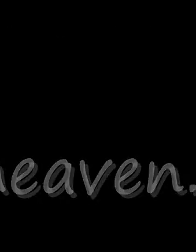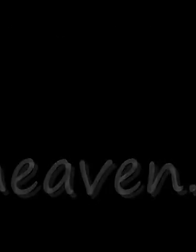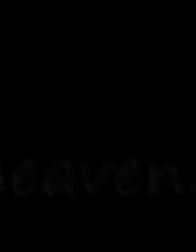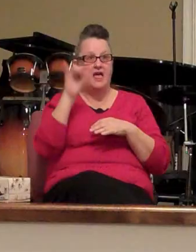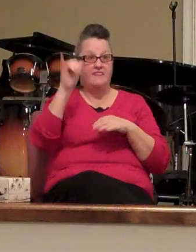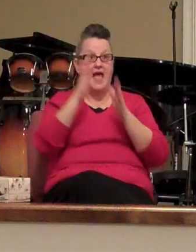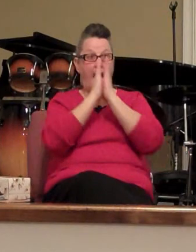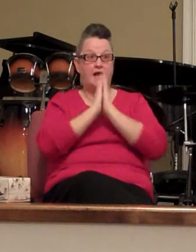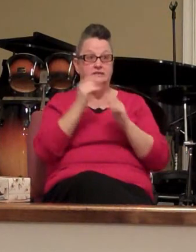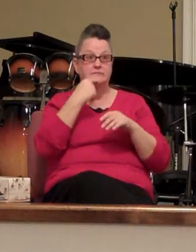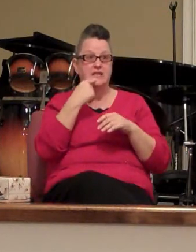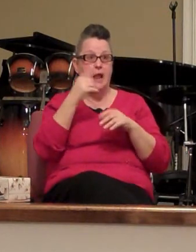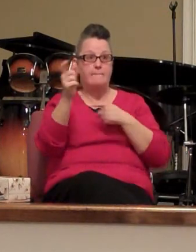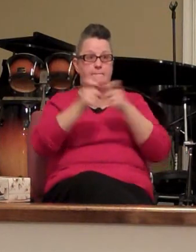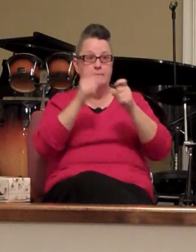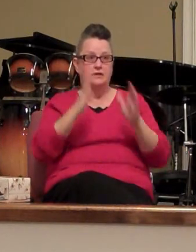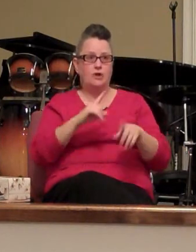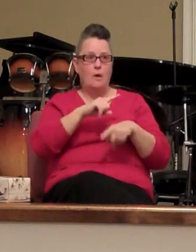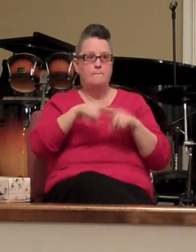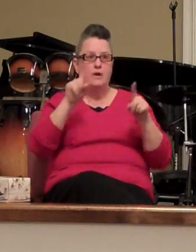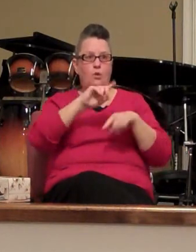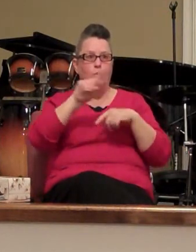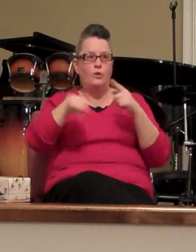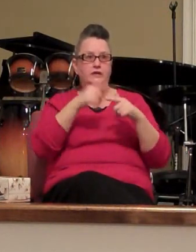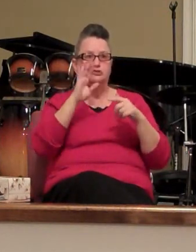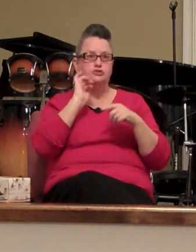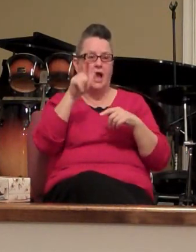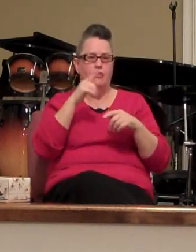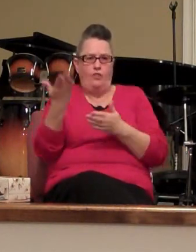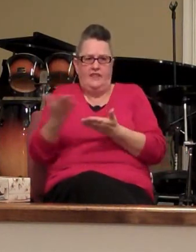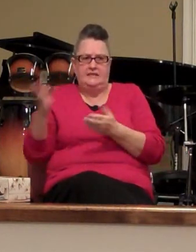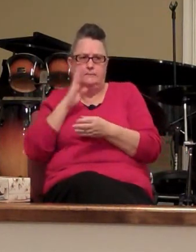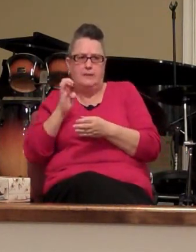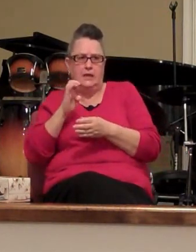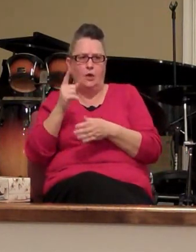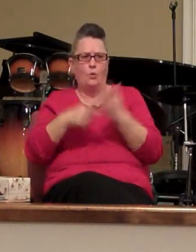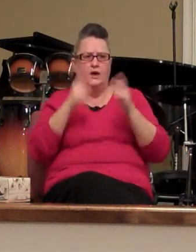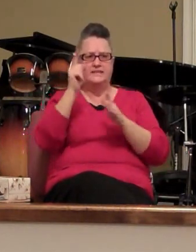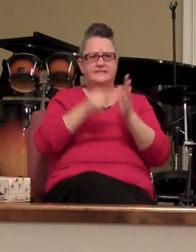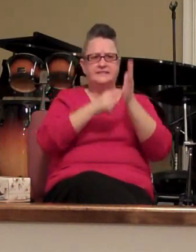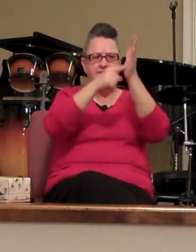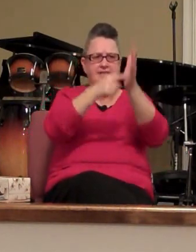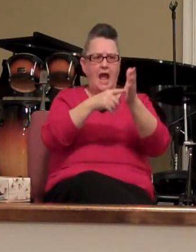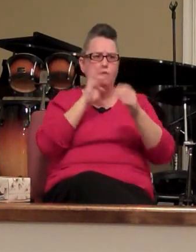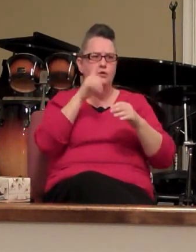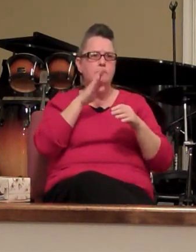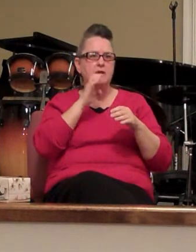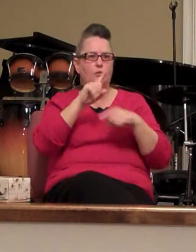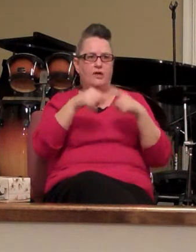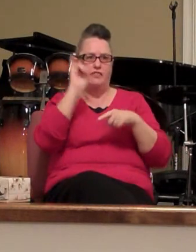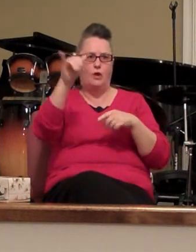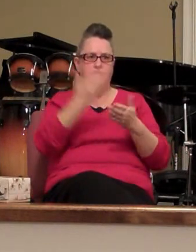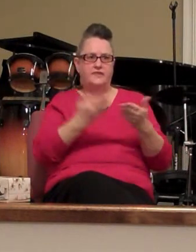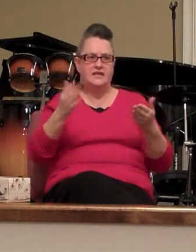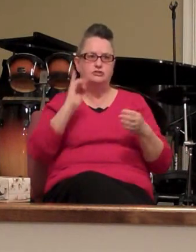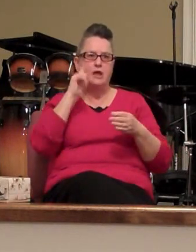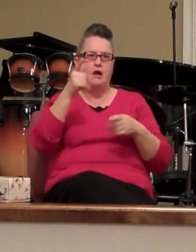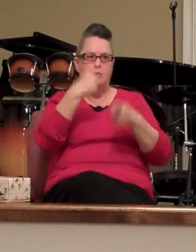say master but when shall these things be and what signs shall there be when these things shall come to pass